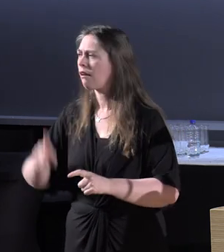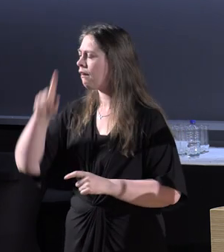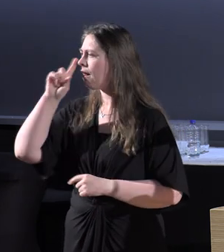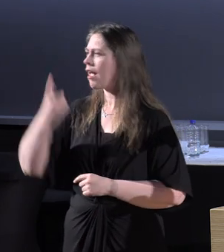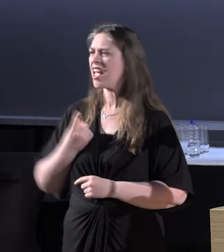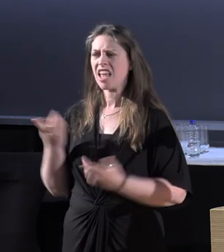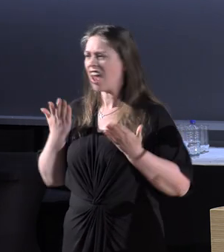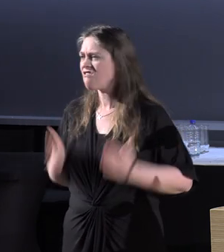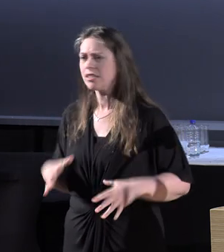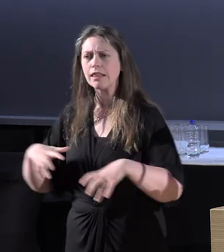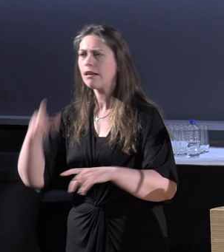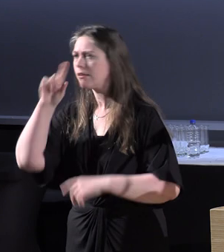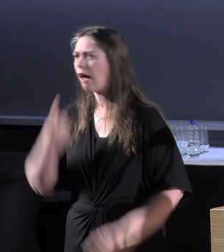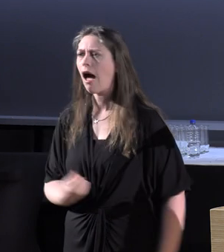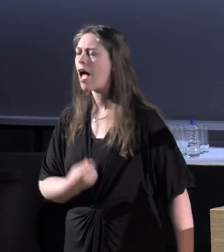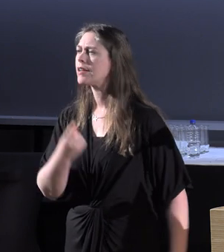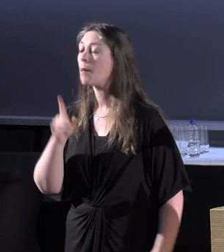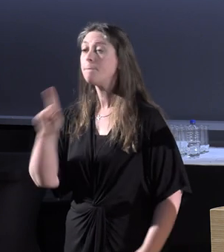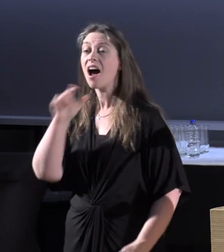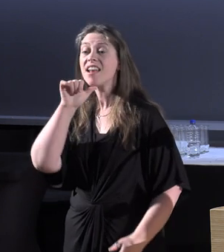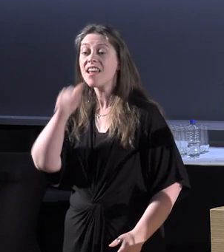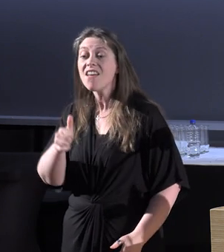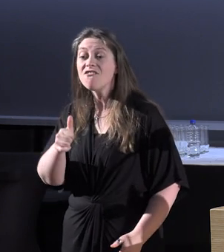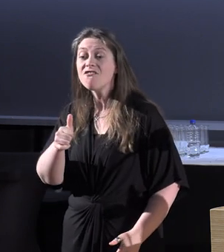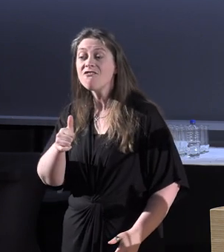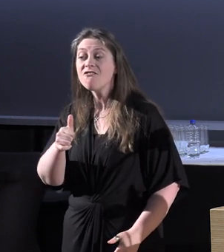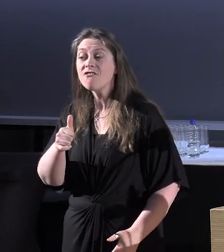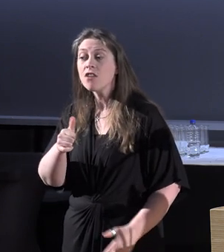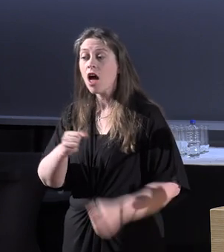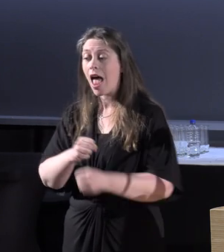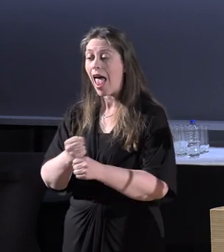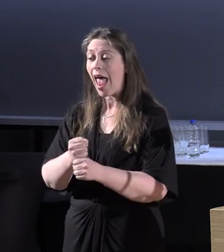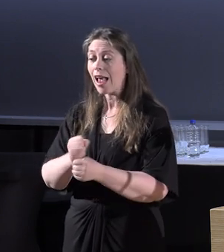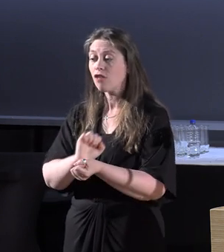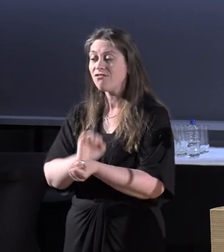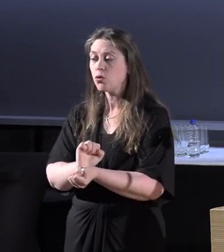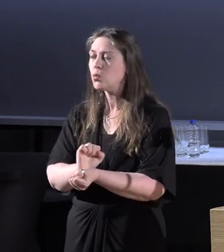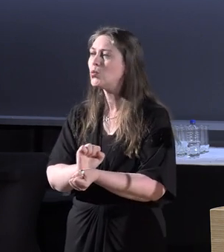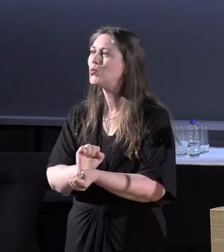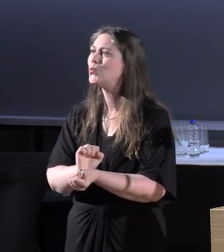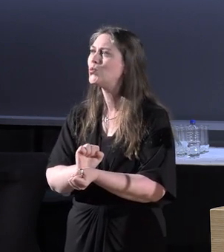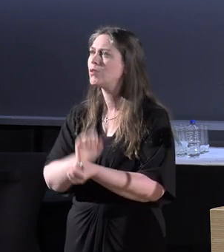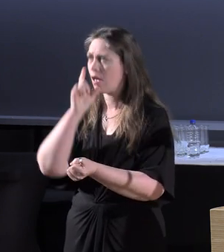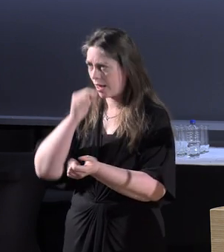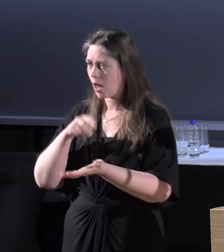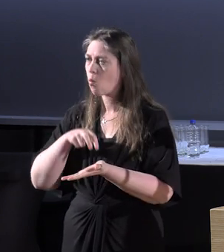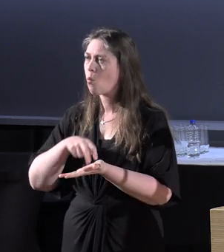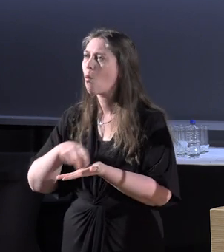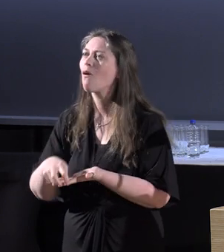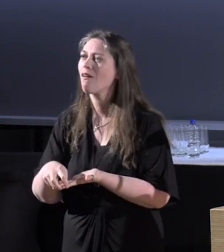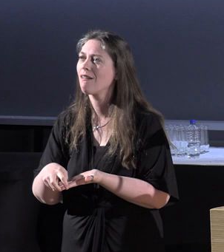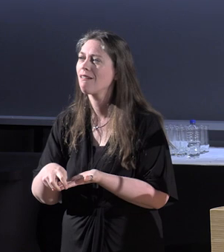not be that physically active. But if we fuse his ankle, he will be able to walk.